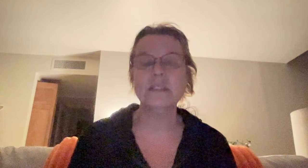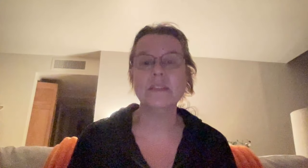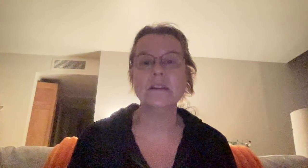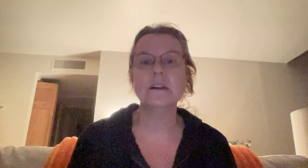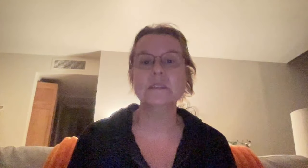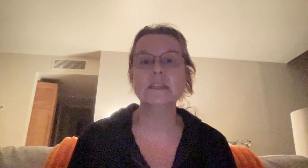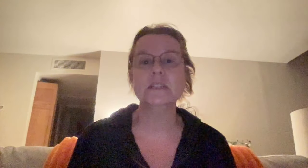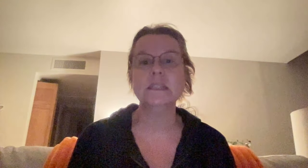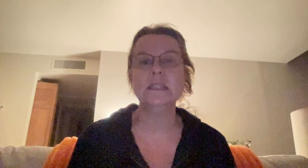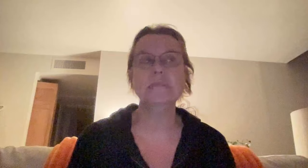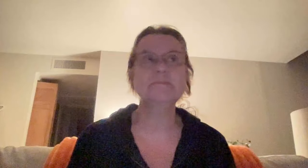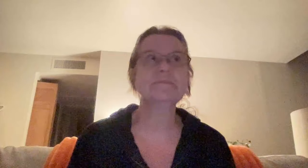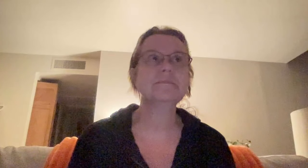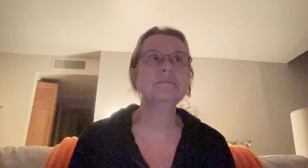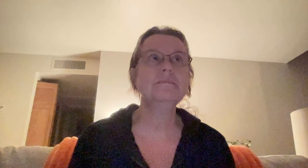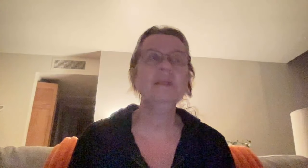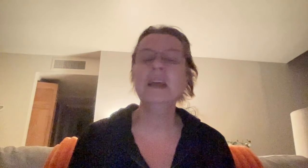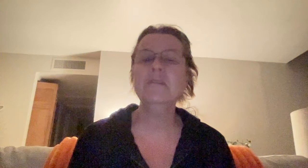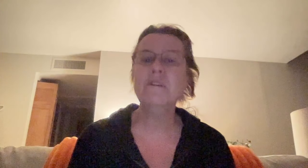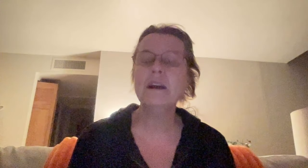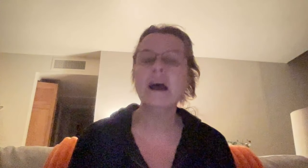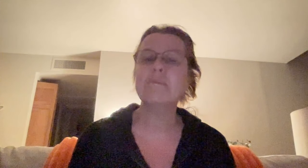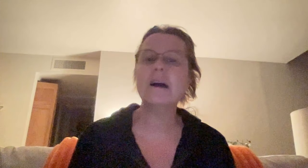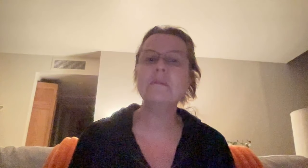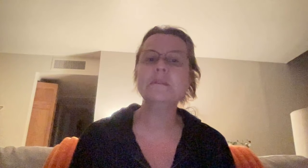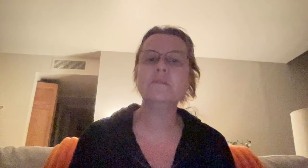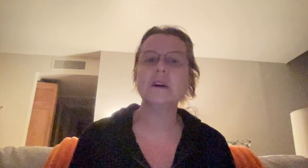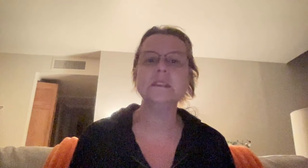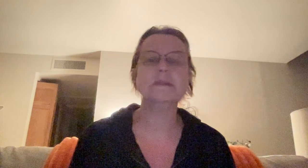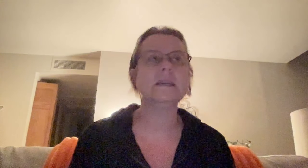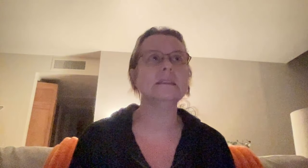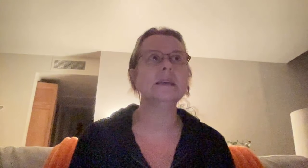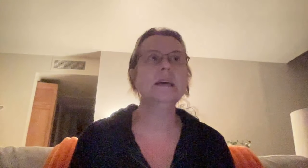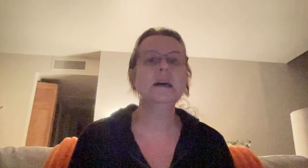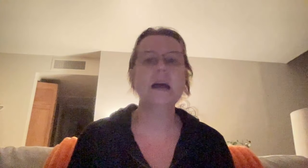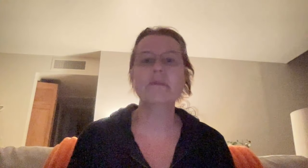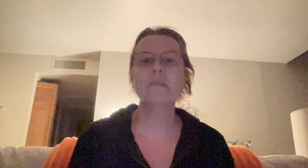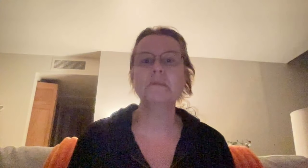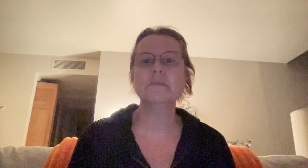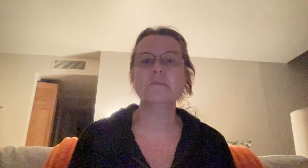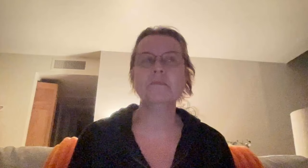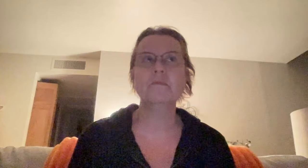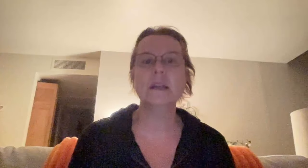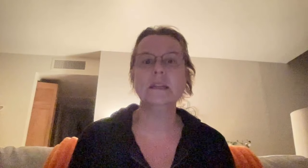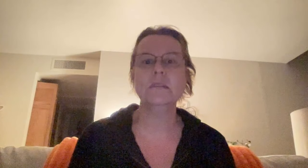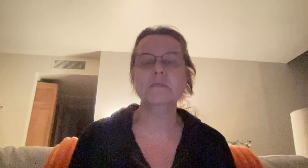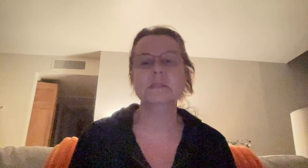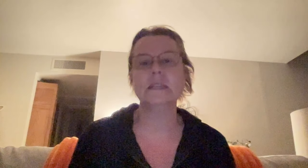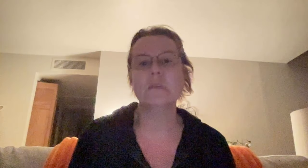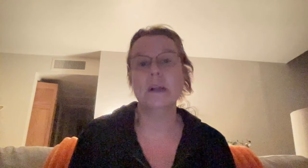a thinker. I was actually a T. And I don't know if I, I probably was because I probably wanted, it was like I